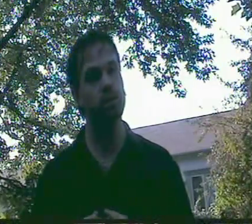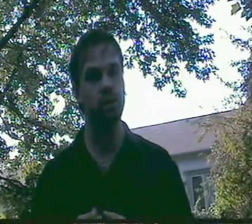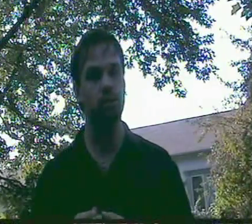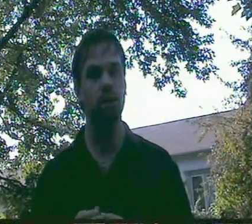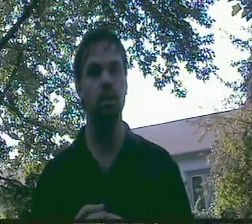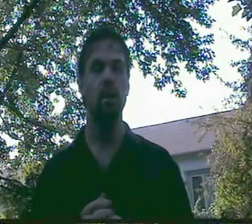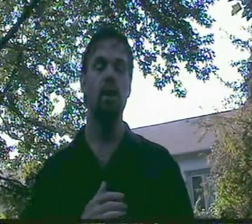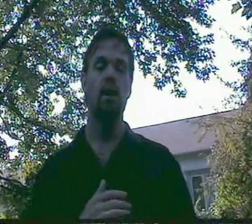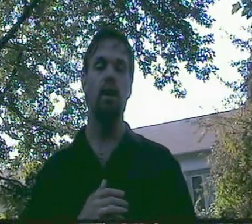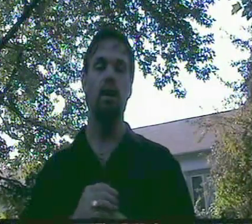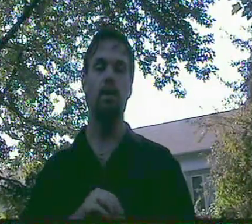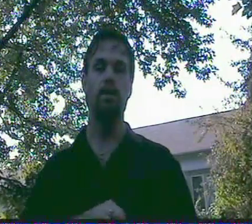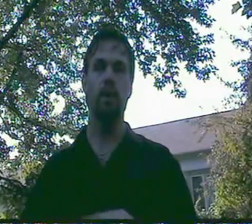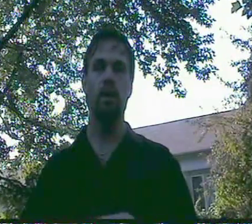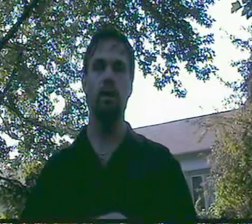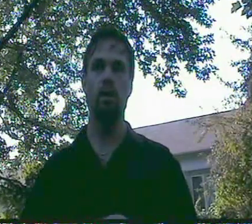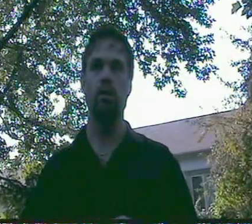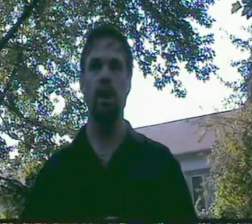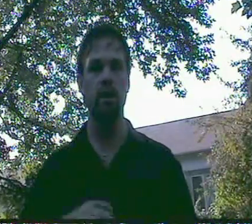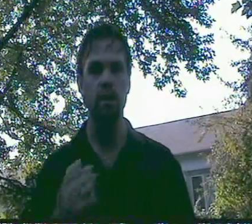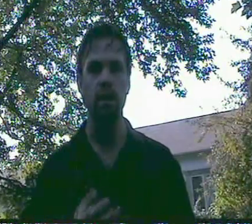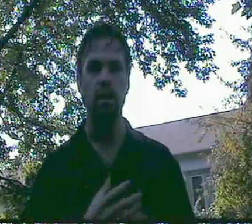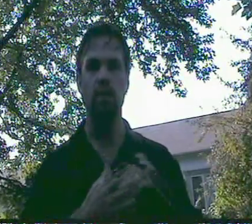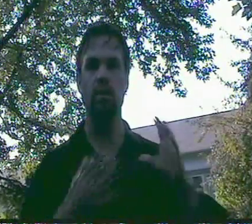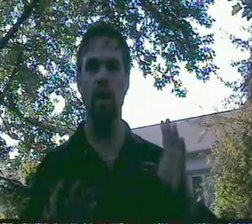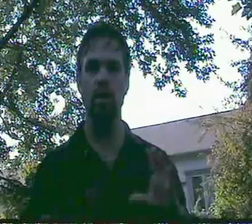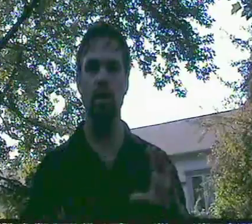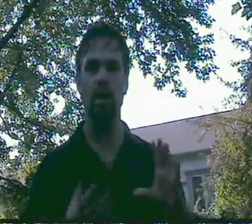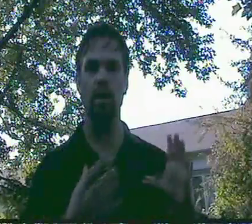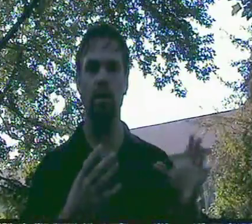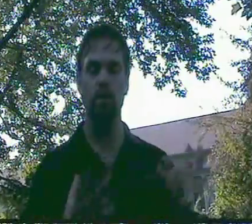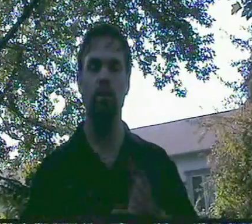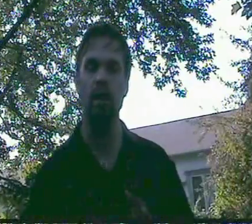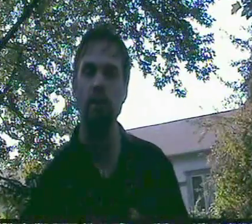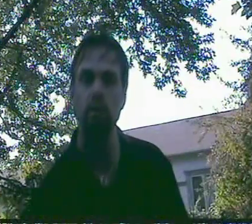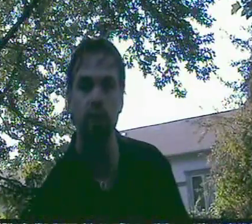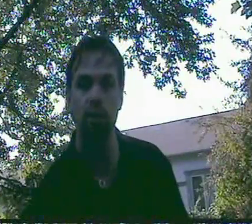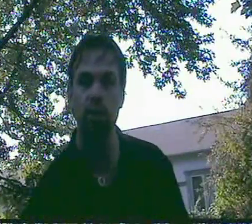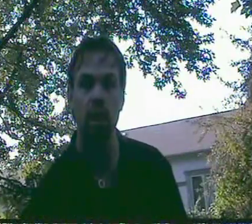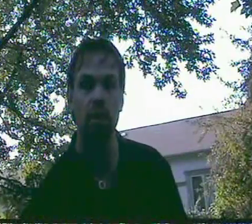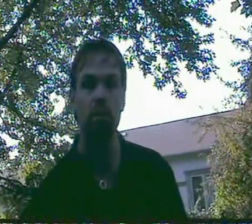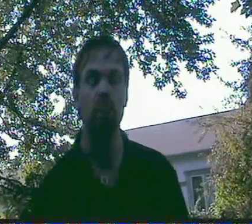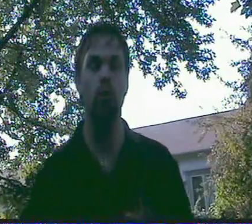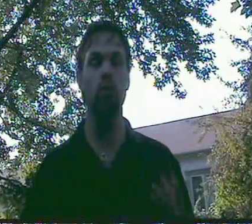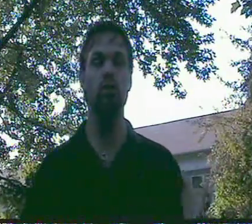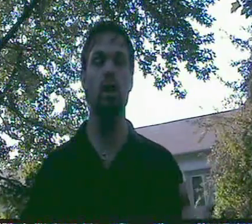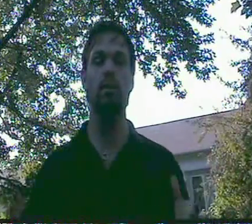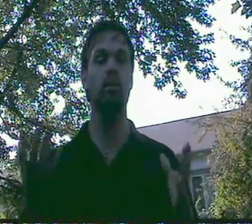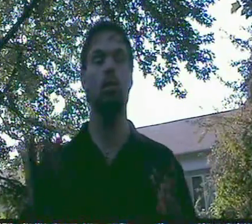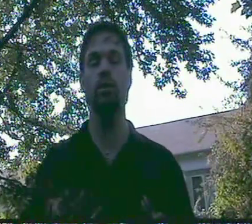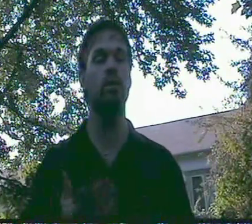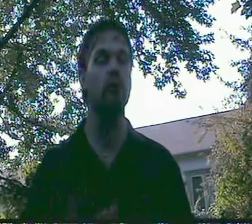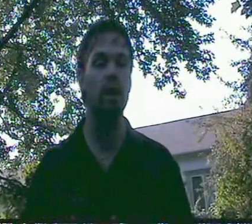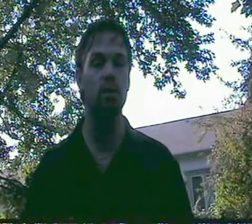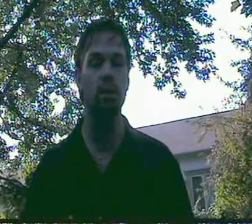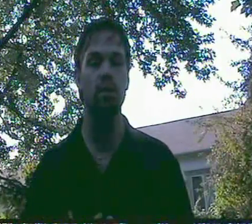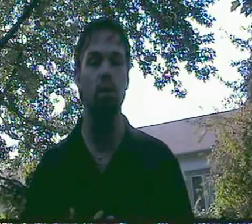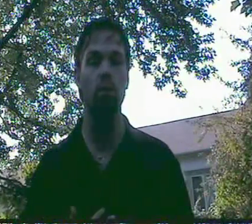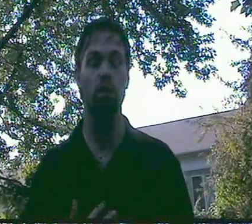something. You know, technically, in terms of technical stuff, it's not going to be the golden gem because it wasn't designed to be sold, but